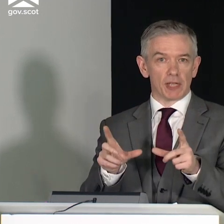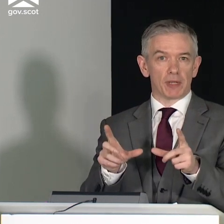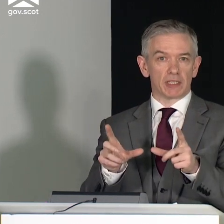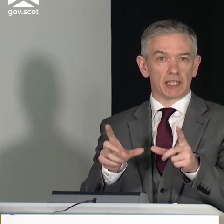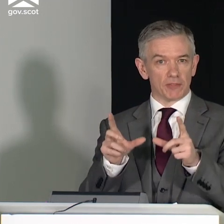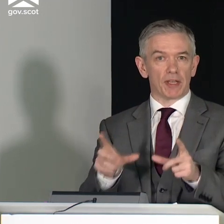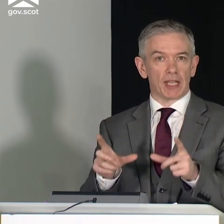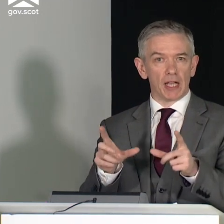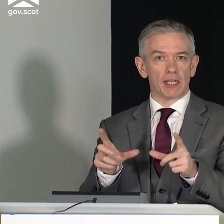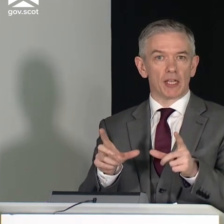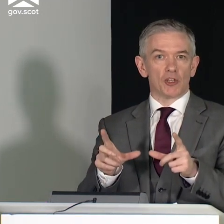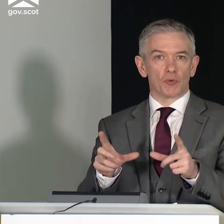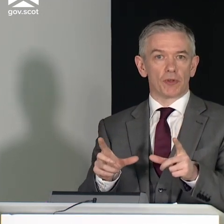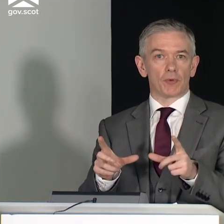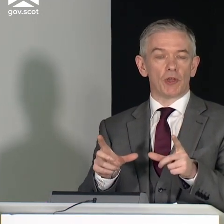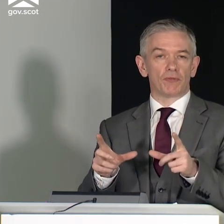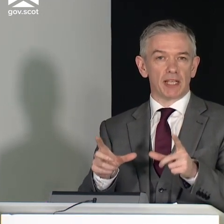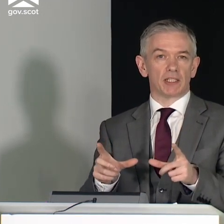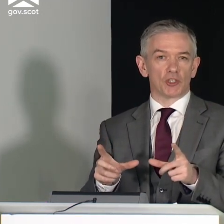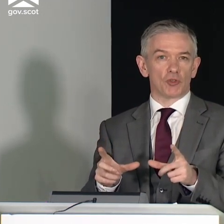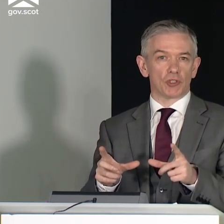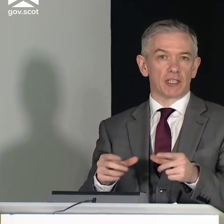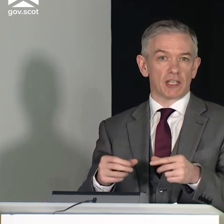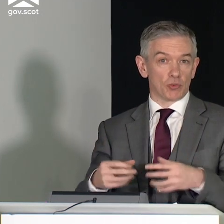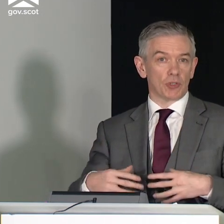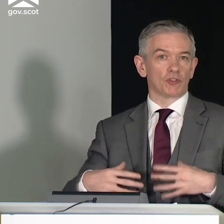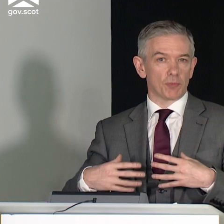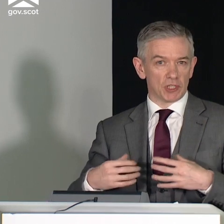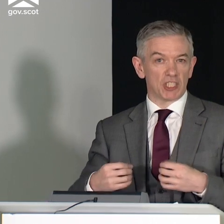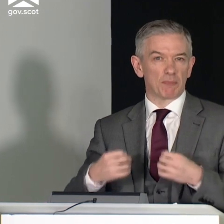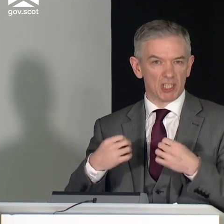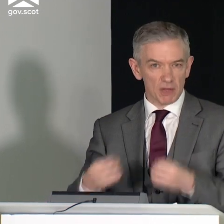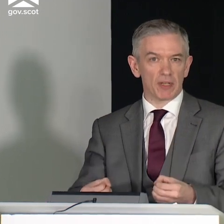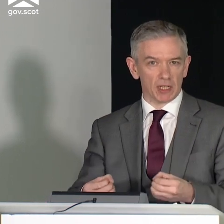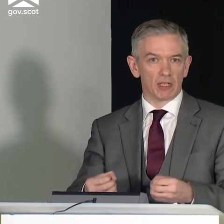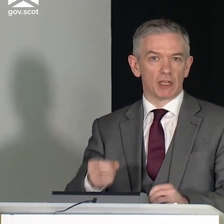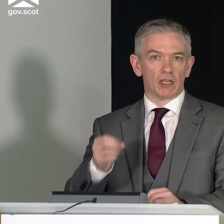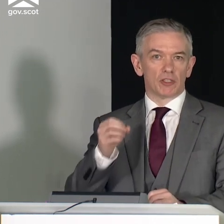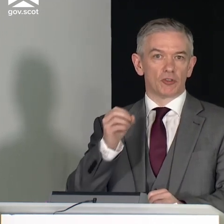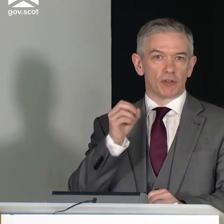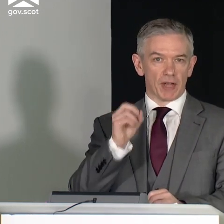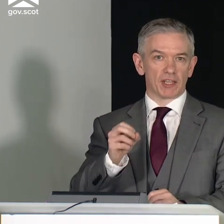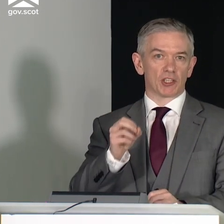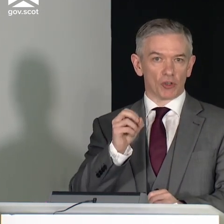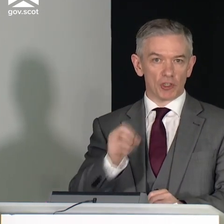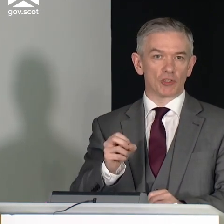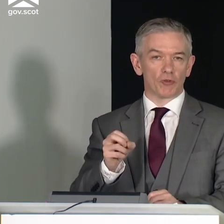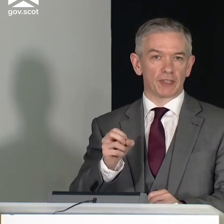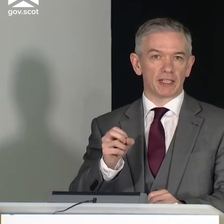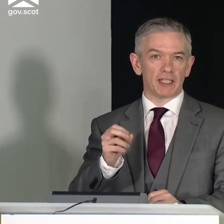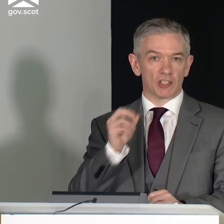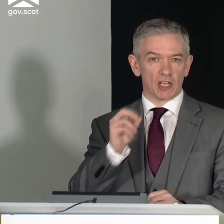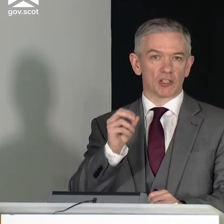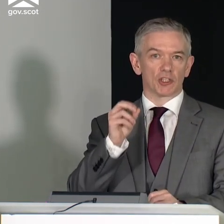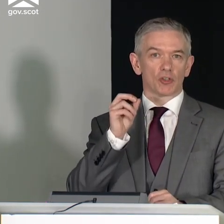that reliability, and it's very high. So we now have data that shows the test is 100% specific to the virus that causes